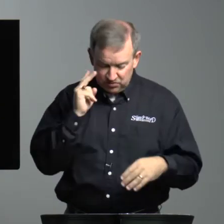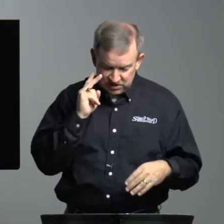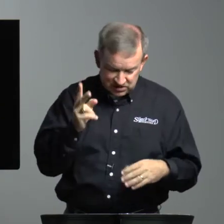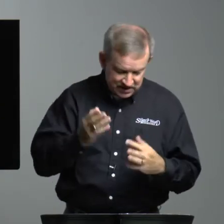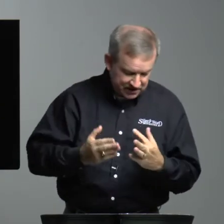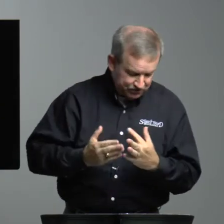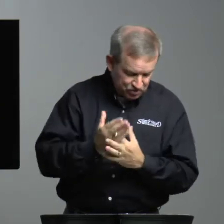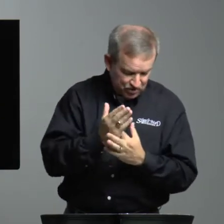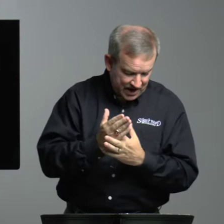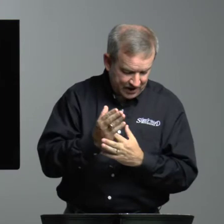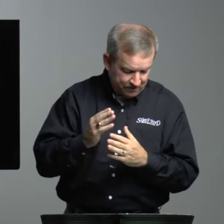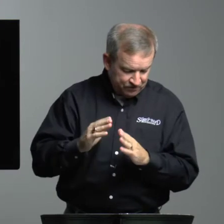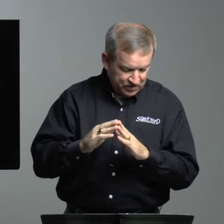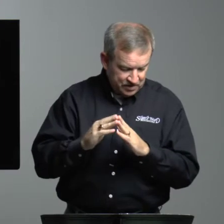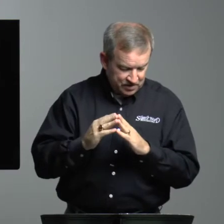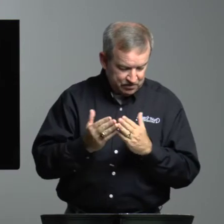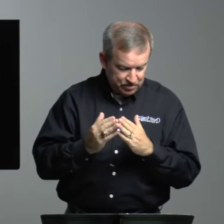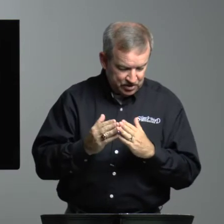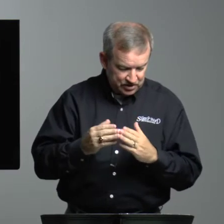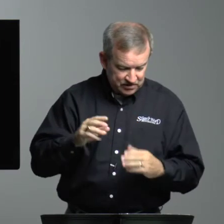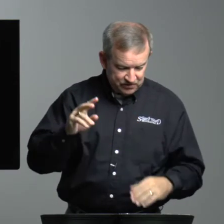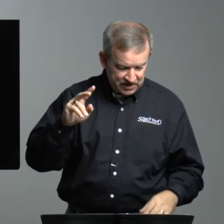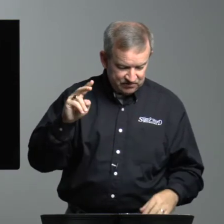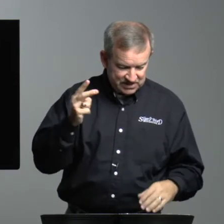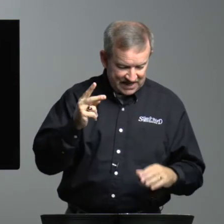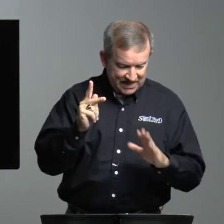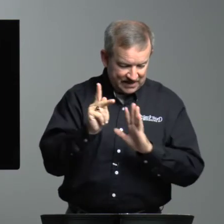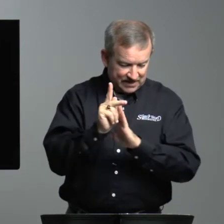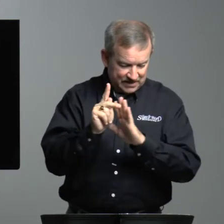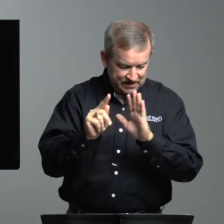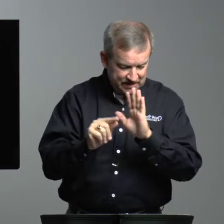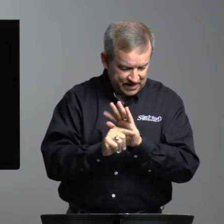And we see it throughout the book of 2 Kings.